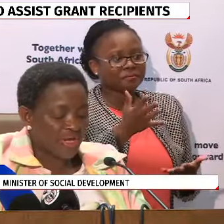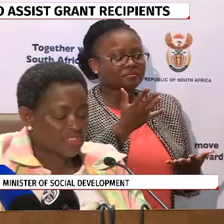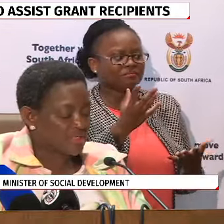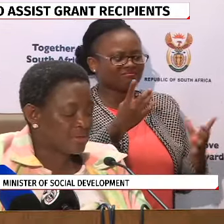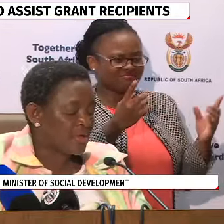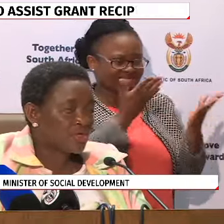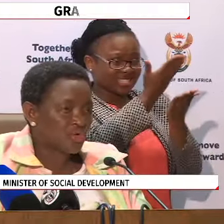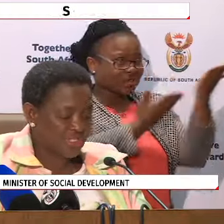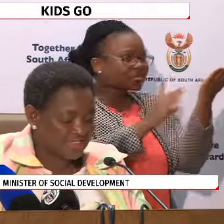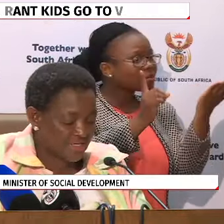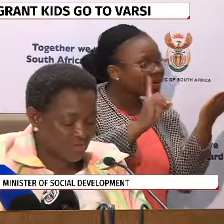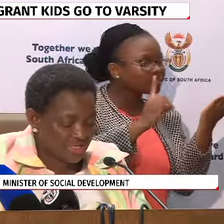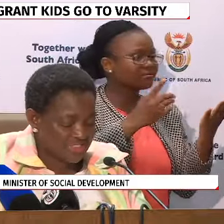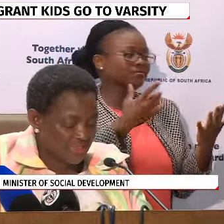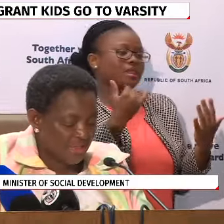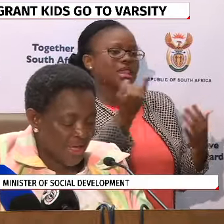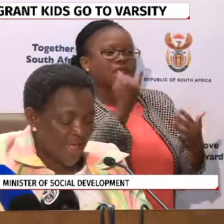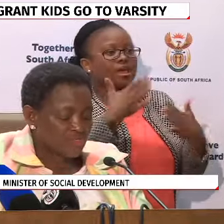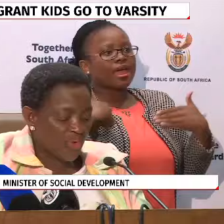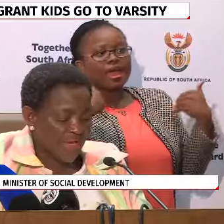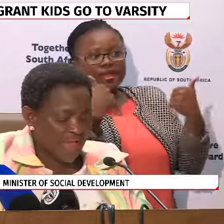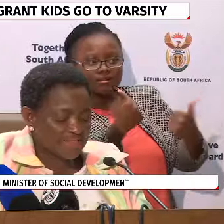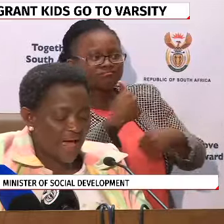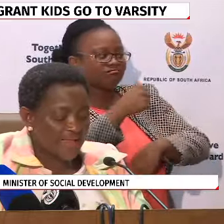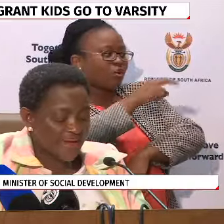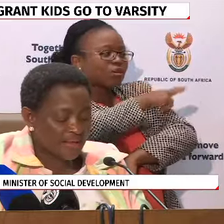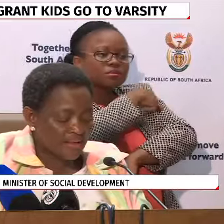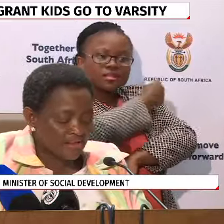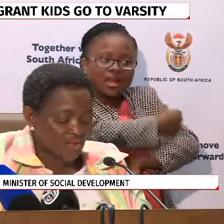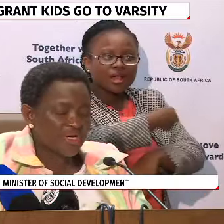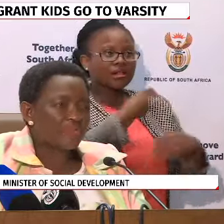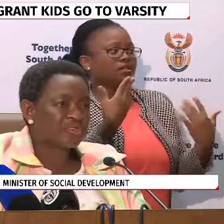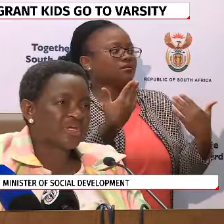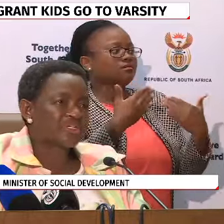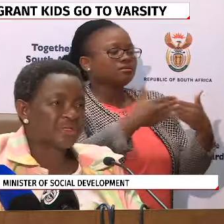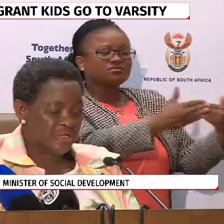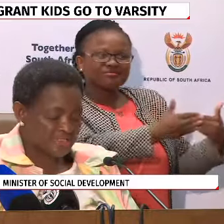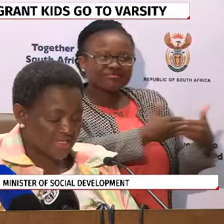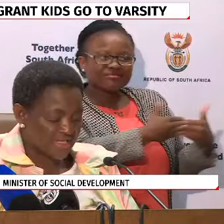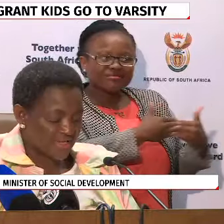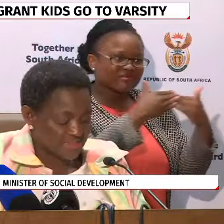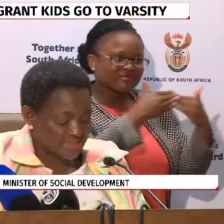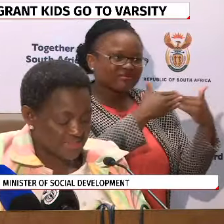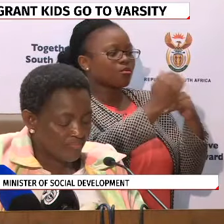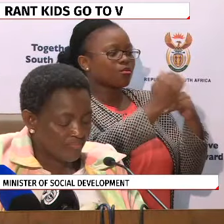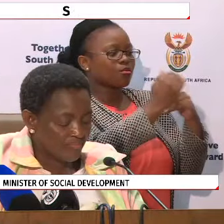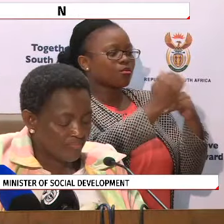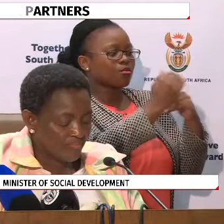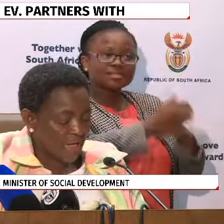education, social security, as well as other social protection services.